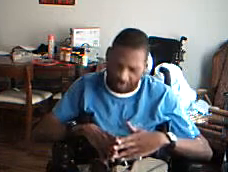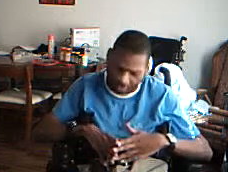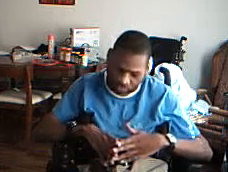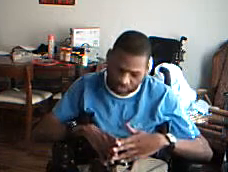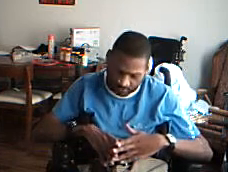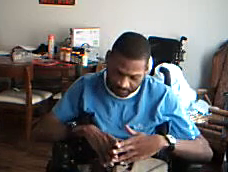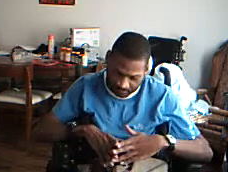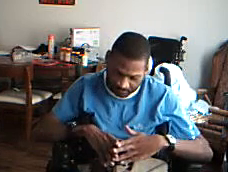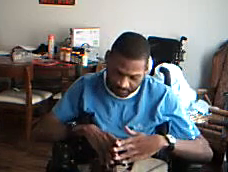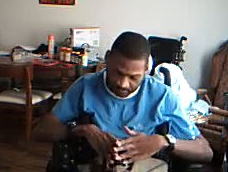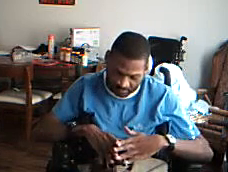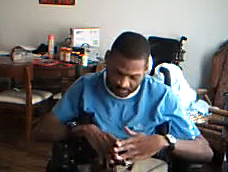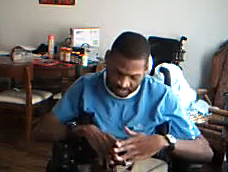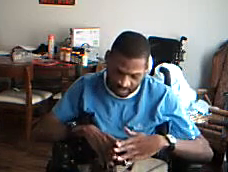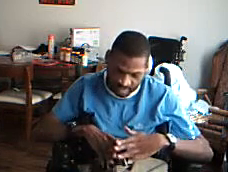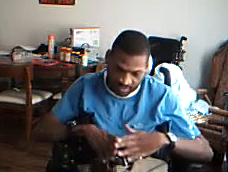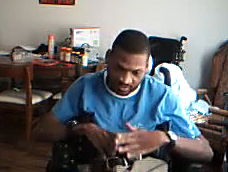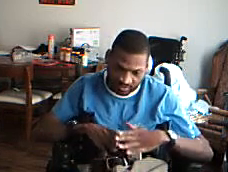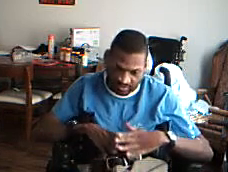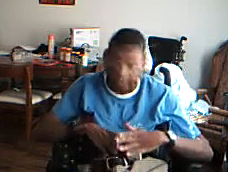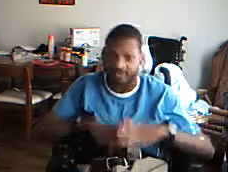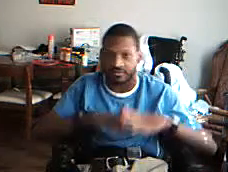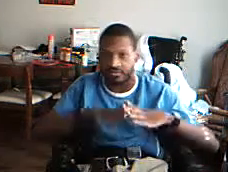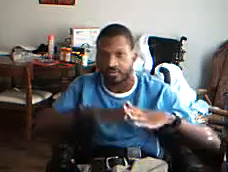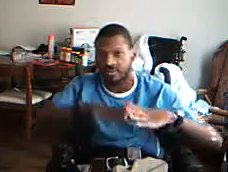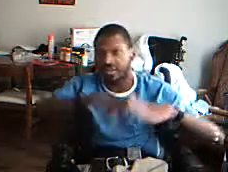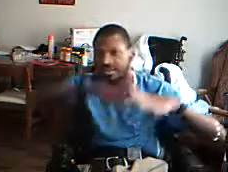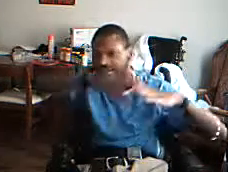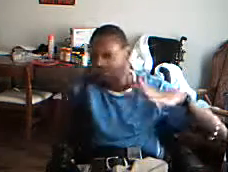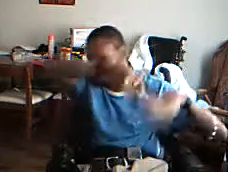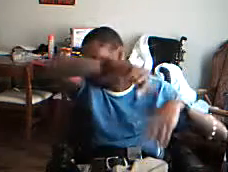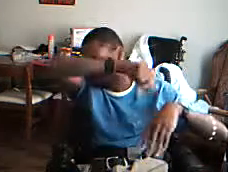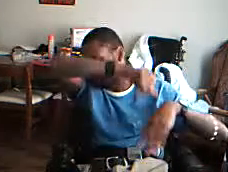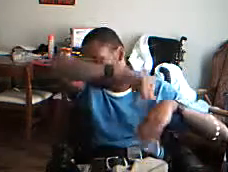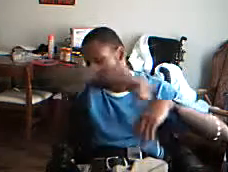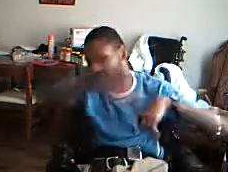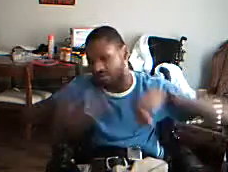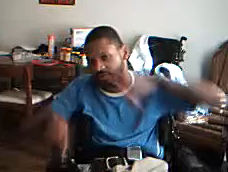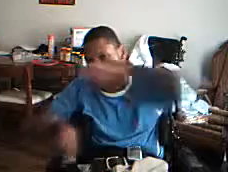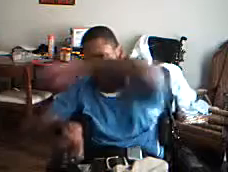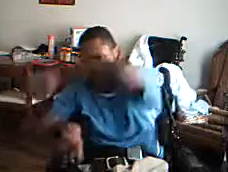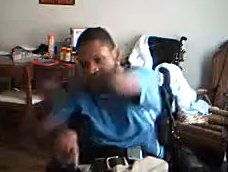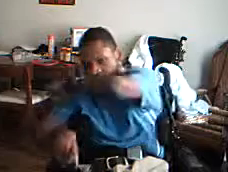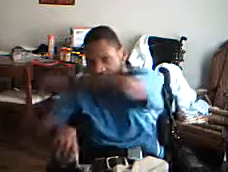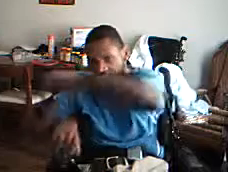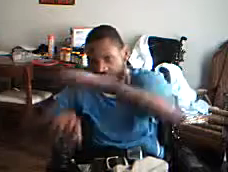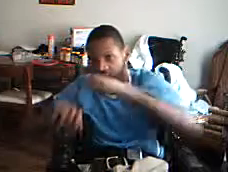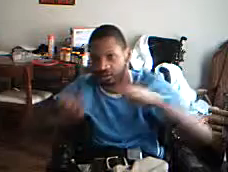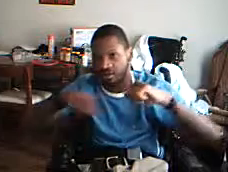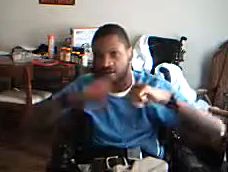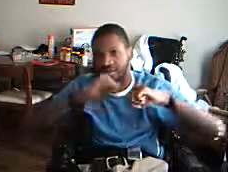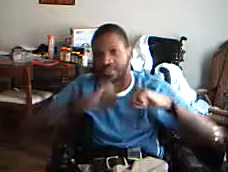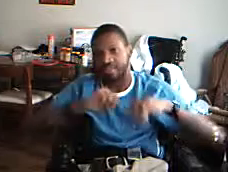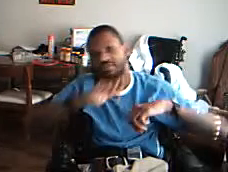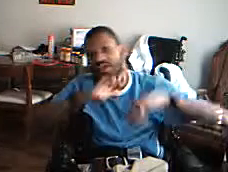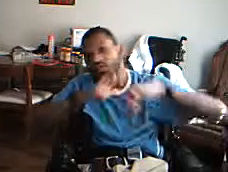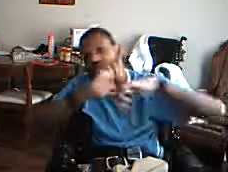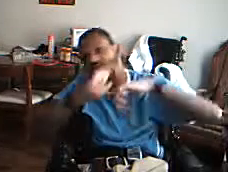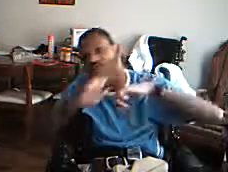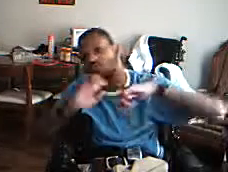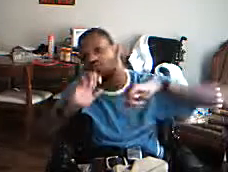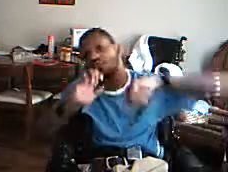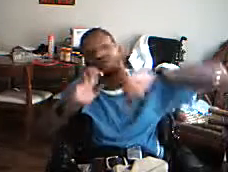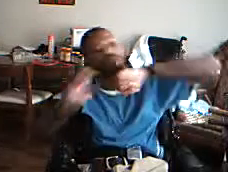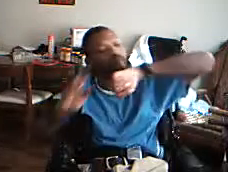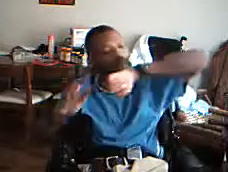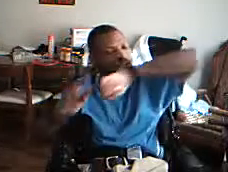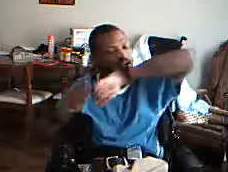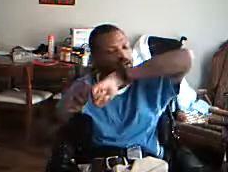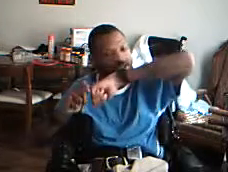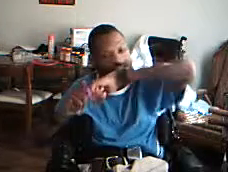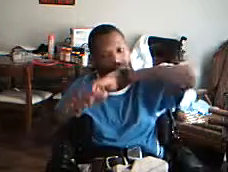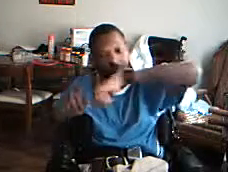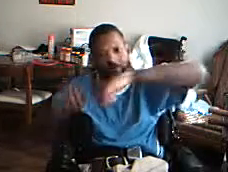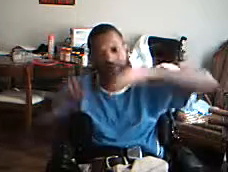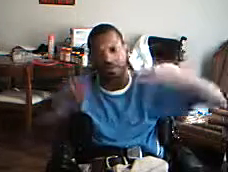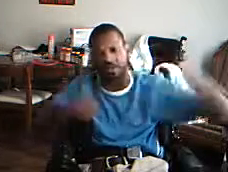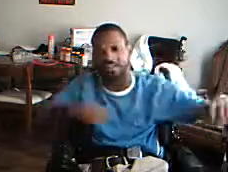you. This is feasible cover that works for me. It's also very deceptive because